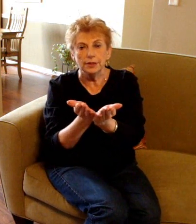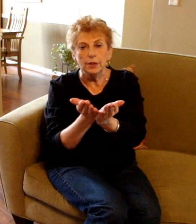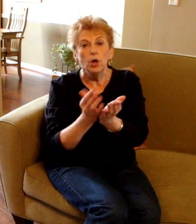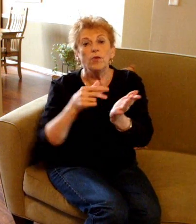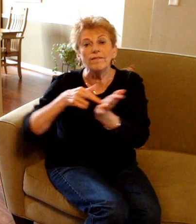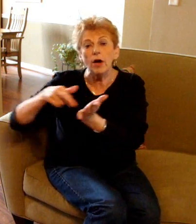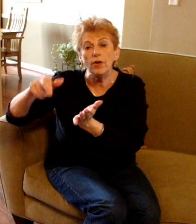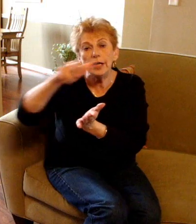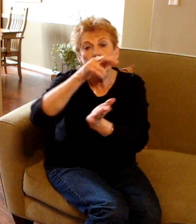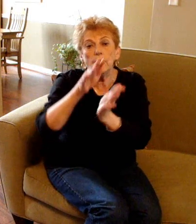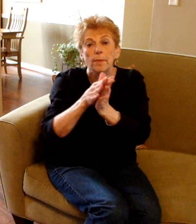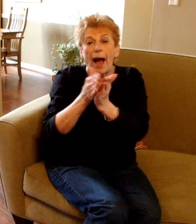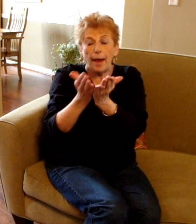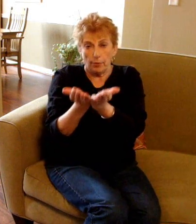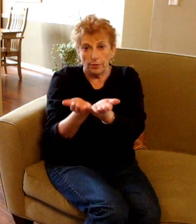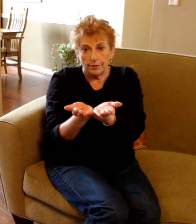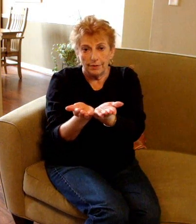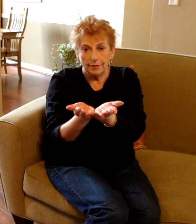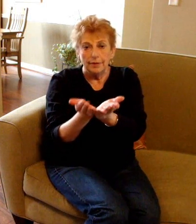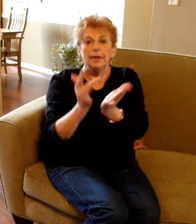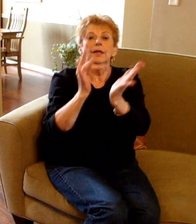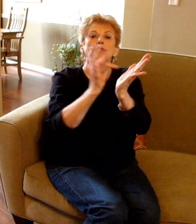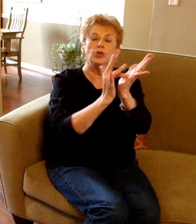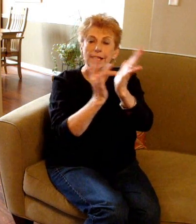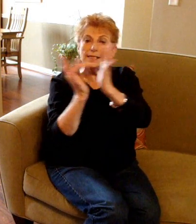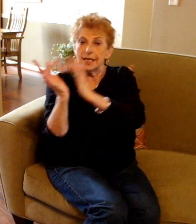referring to the Bible. Jesus'